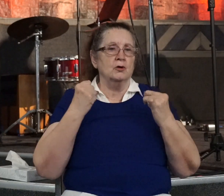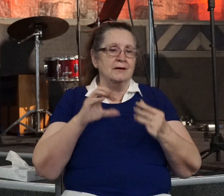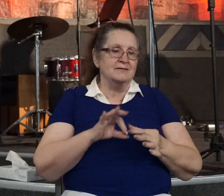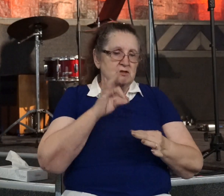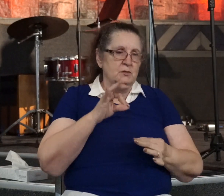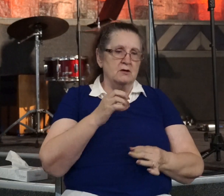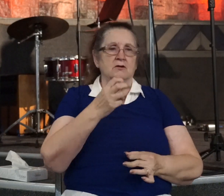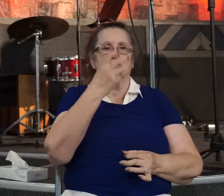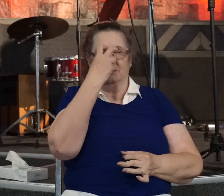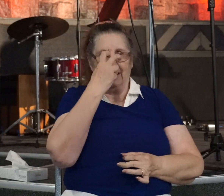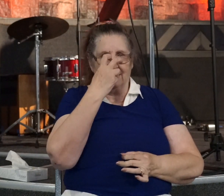blindness.